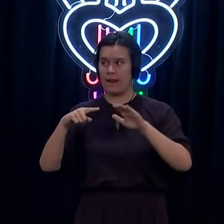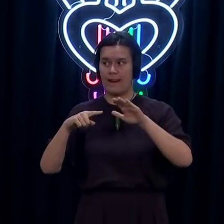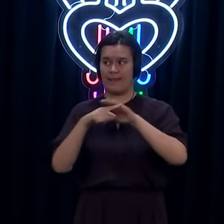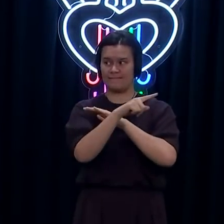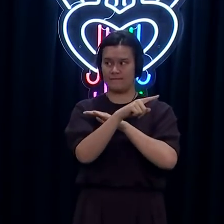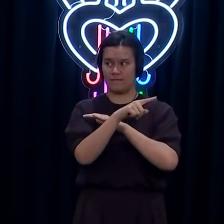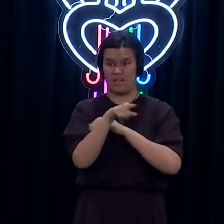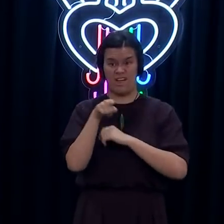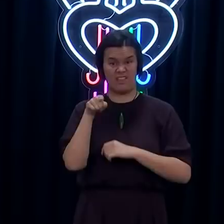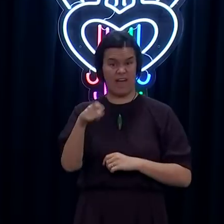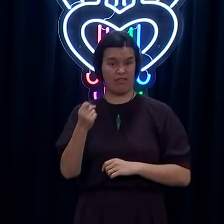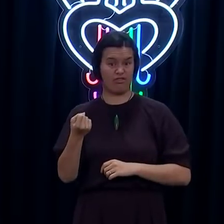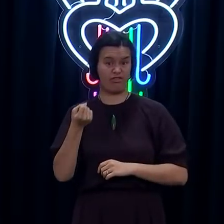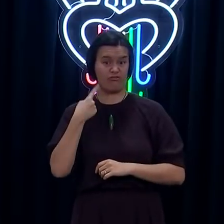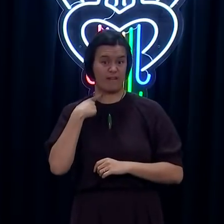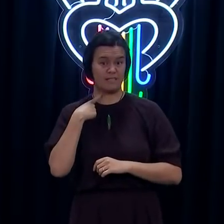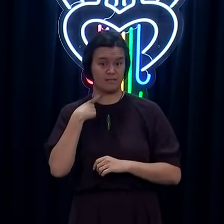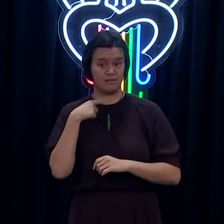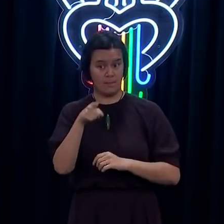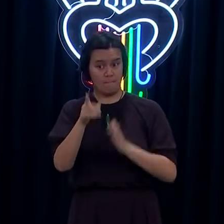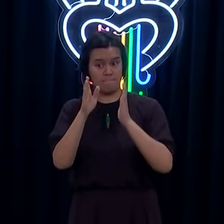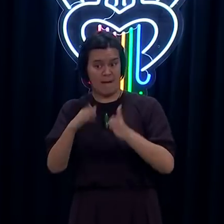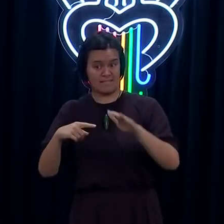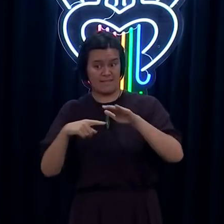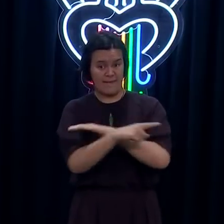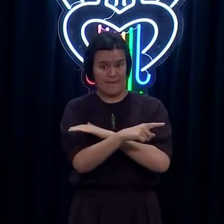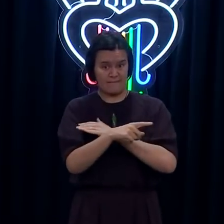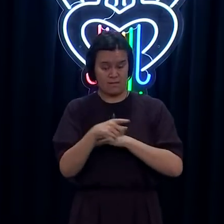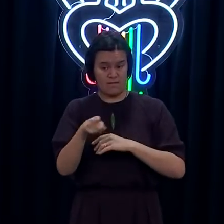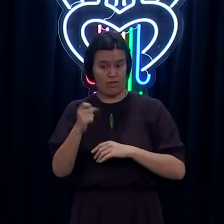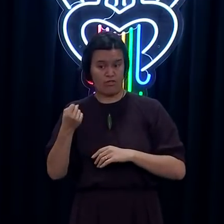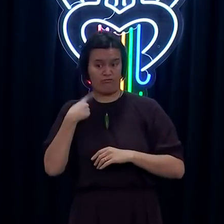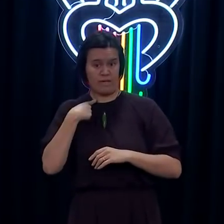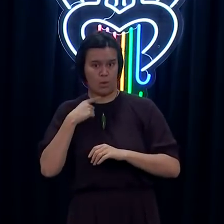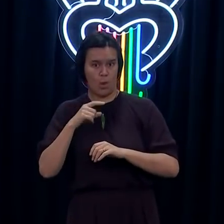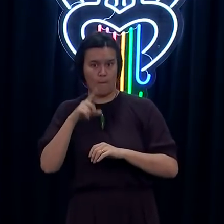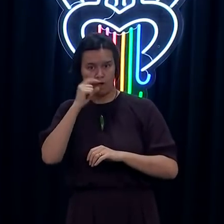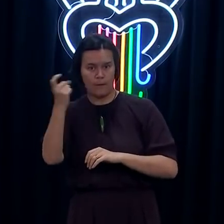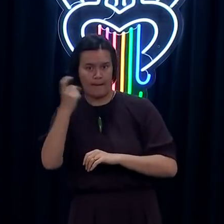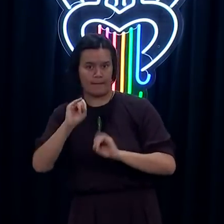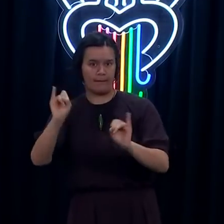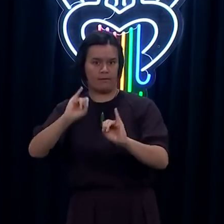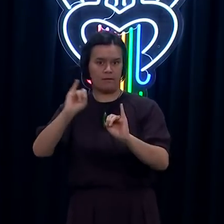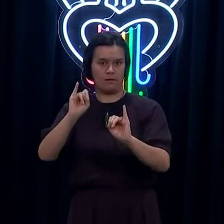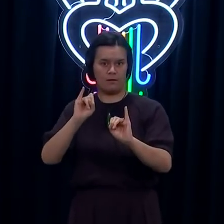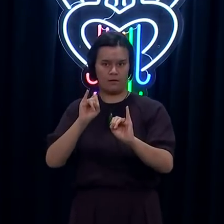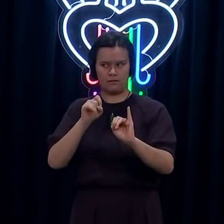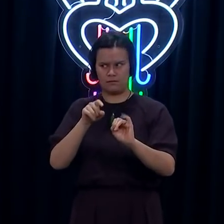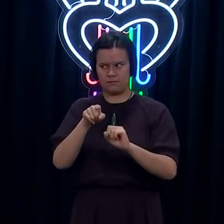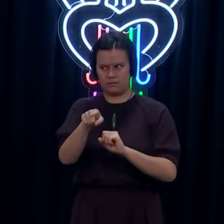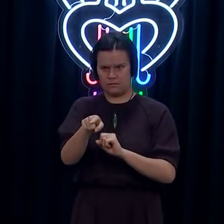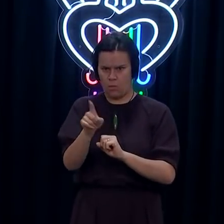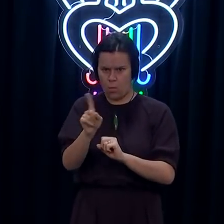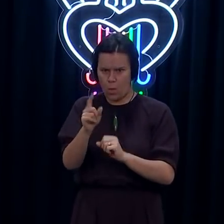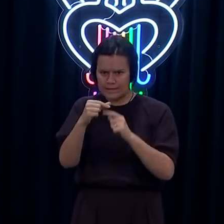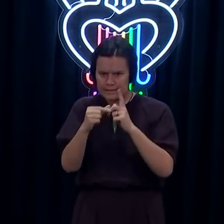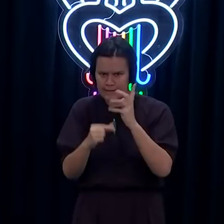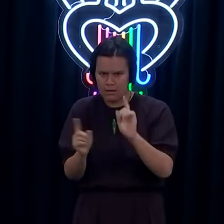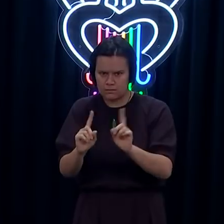come from? So you will have seen that we've already made statements around the threats that